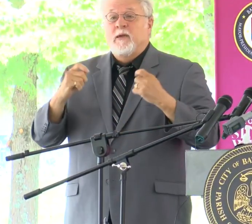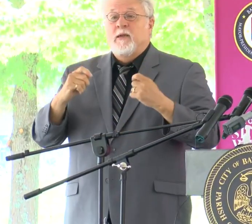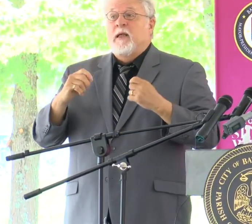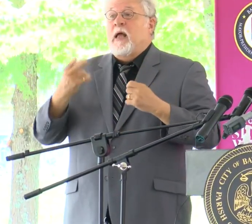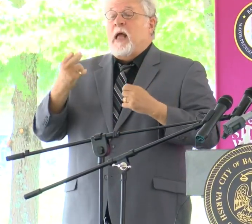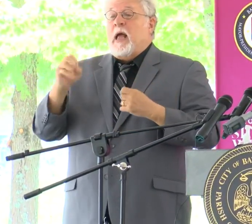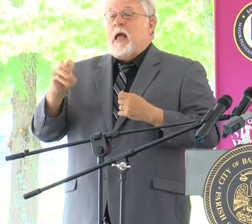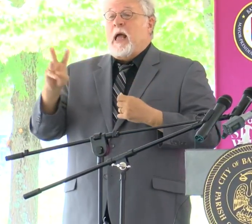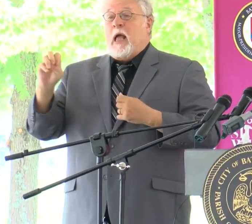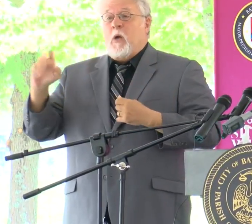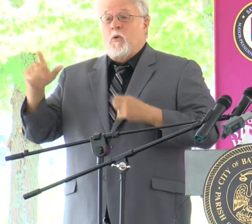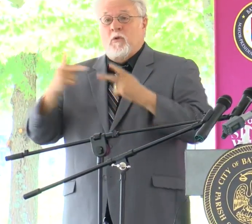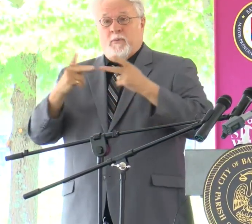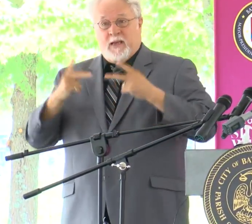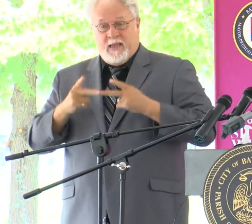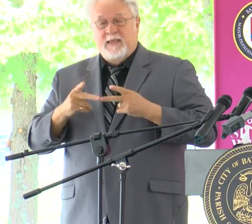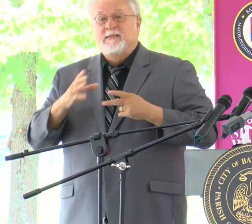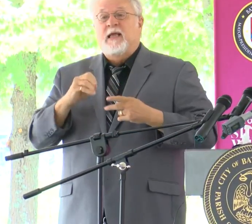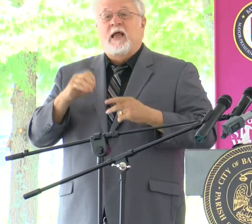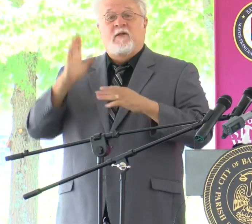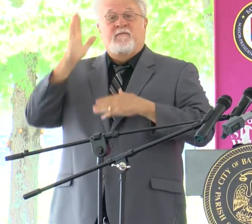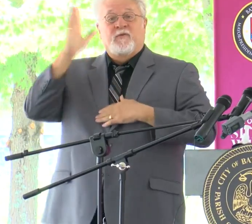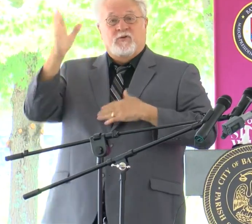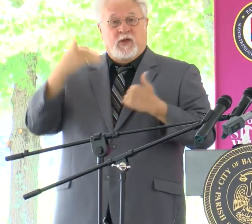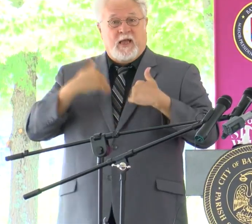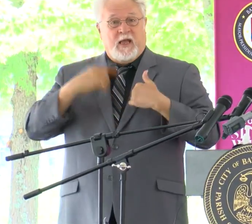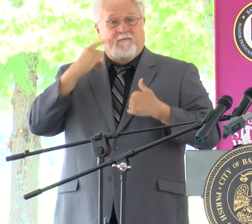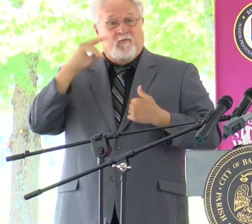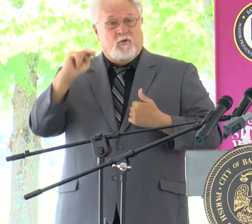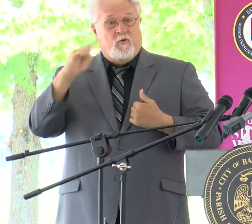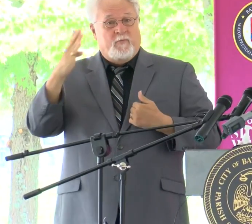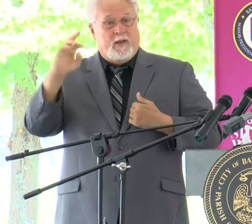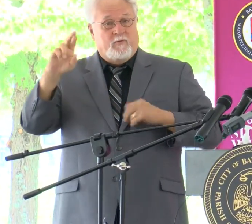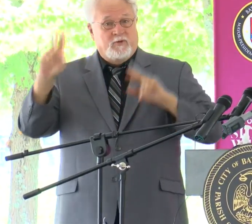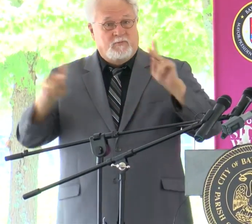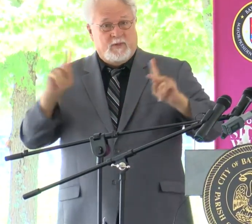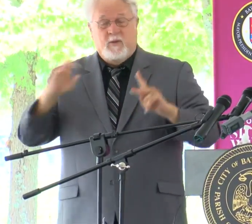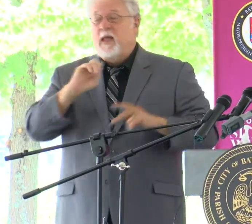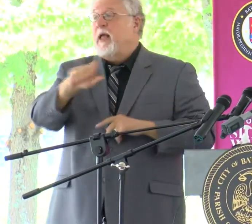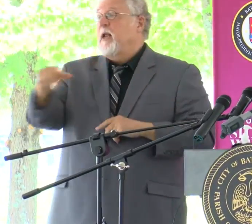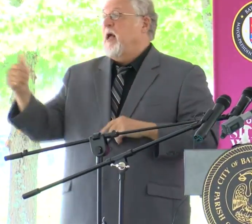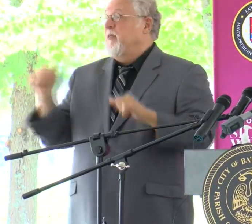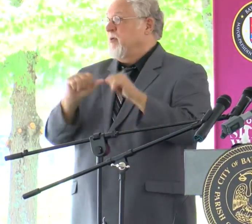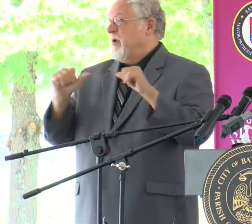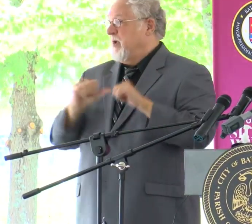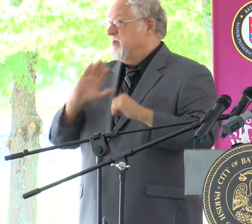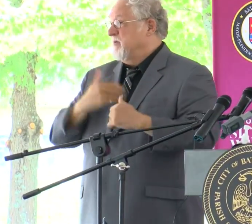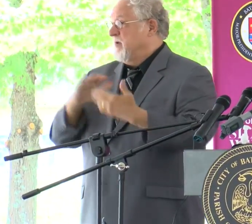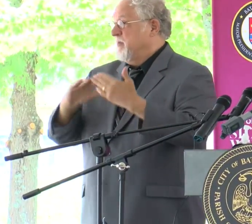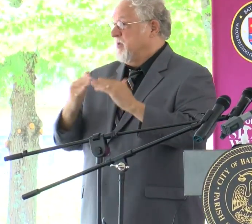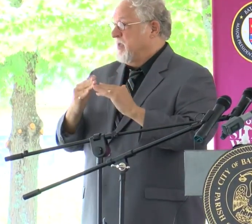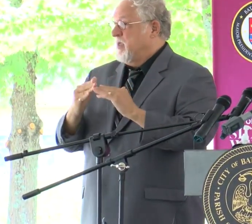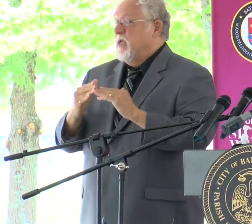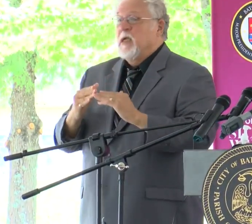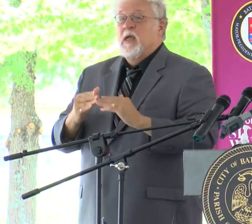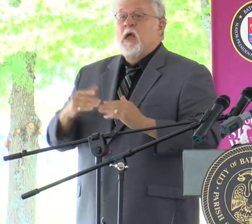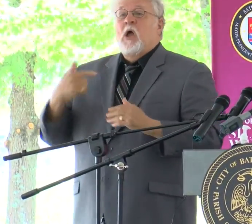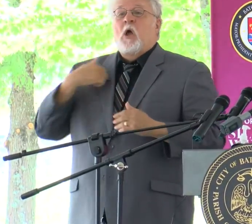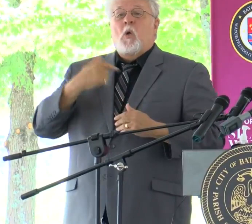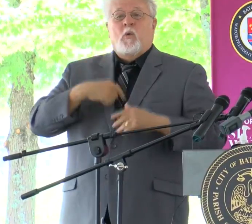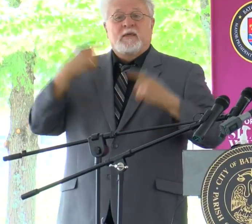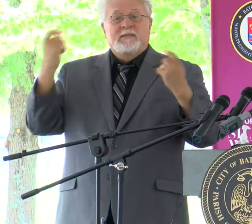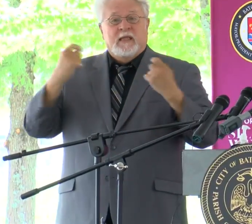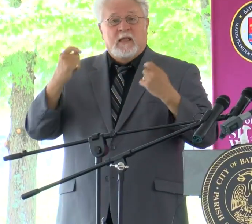and the future it holds for the residents of North Baton Rouge and other areas of our community. Not only do we